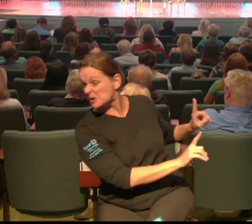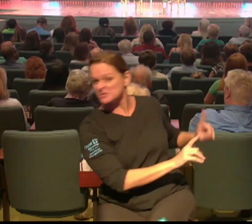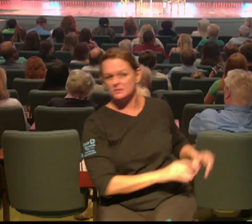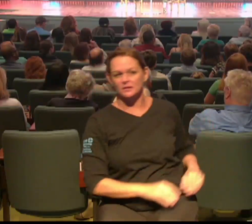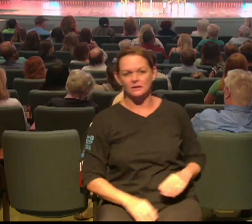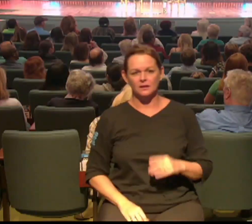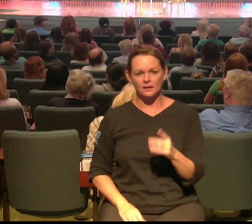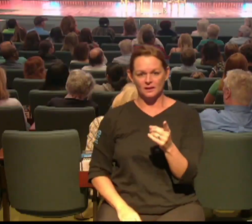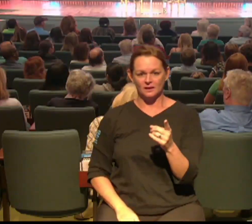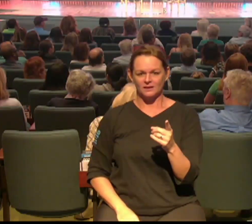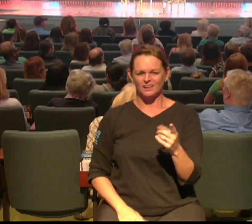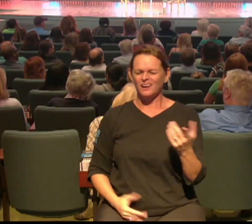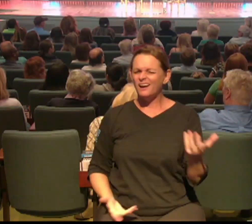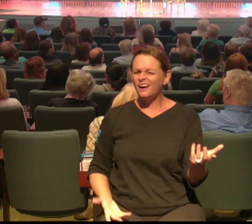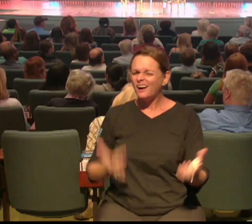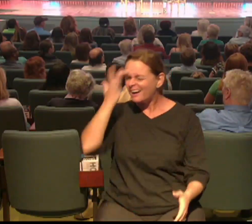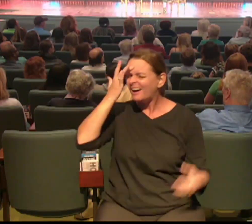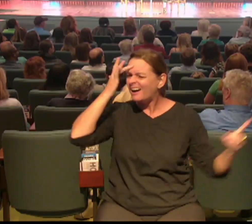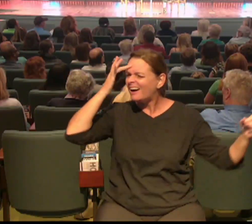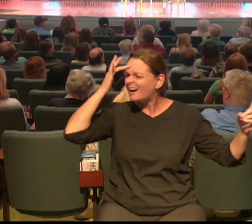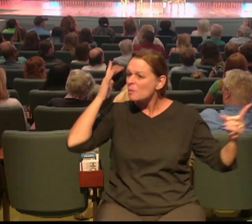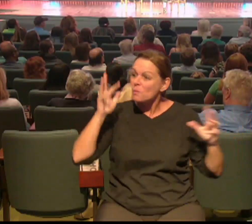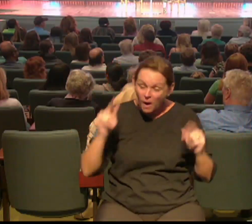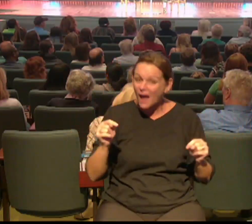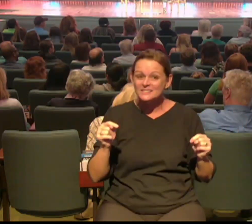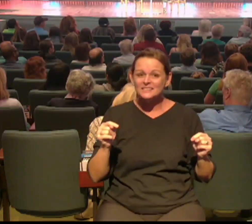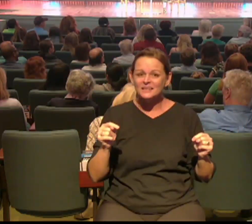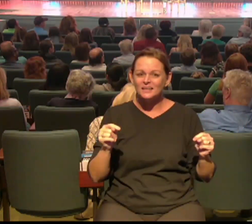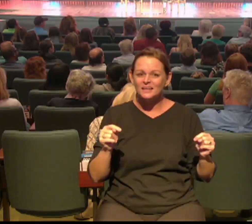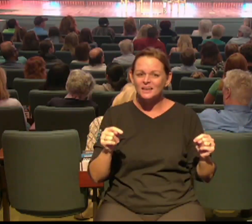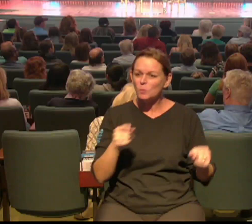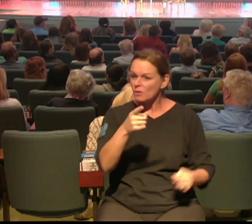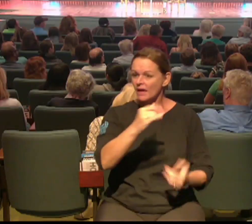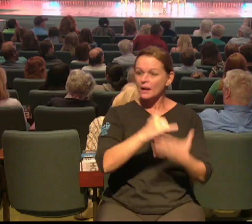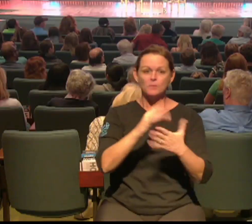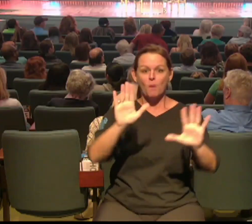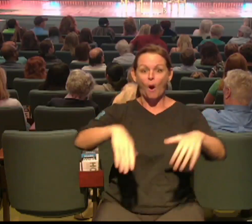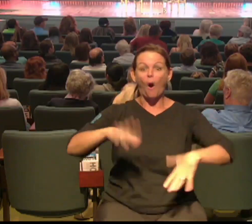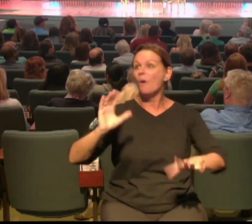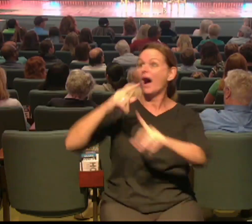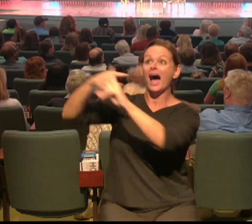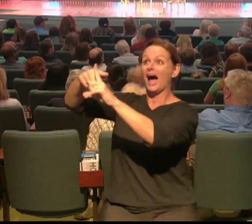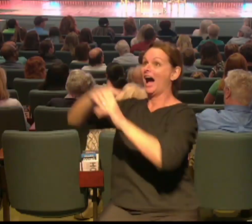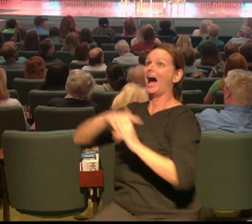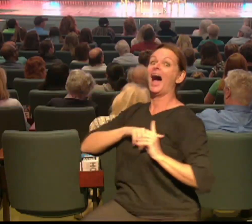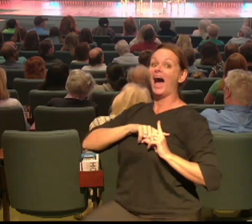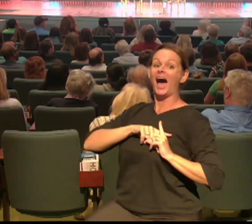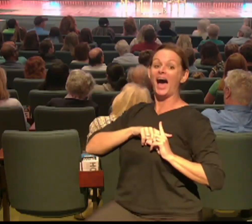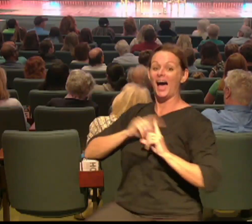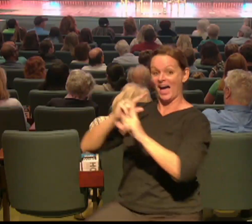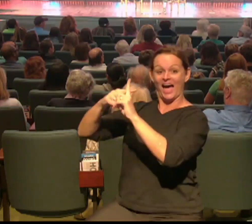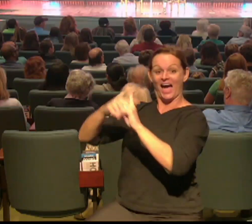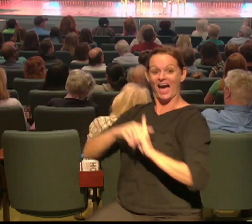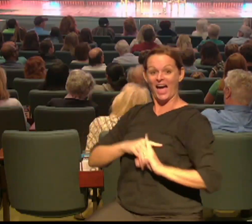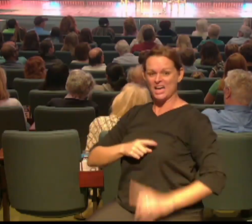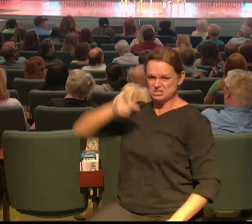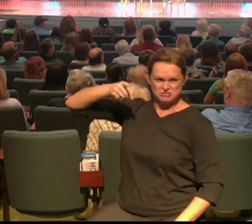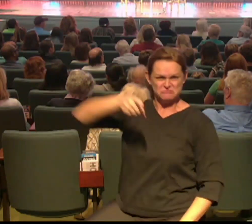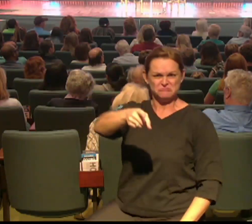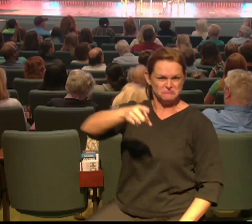who as if that's going to help anybody come to Jesus or maybe somebody holding the banner going repent of your sins you wicked people